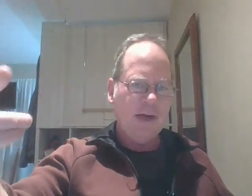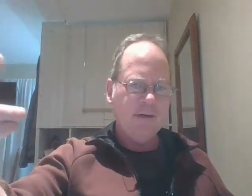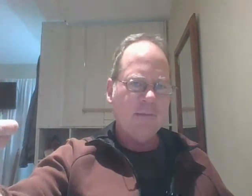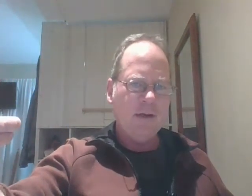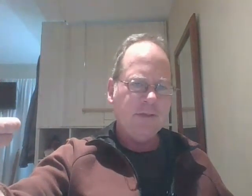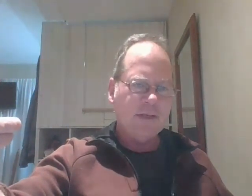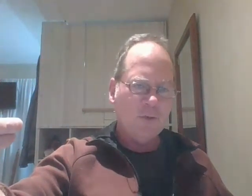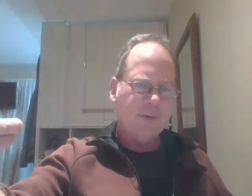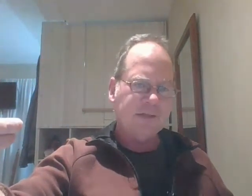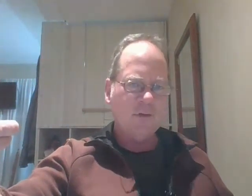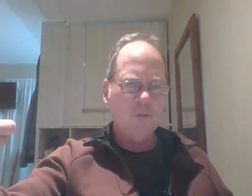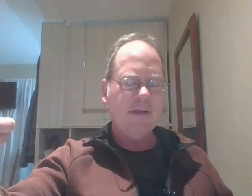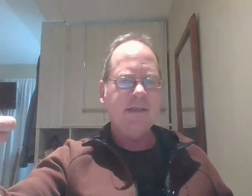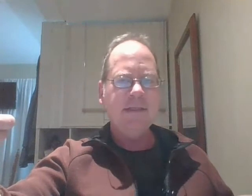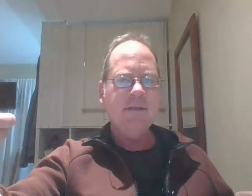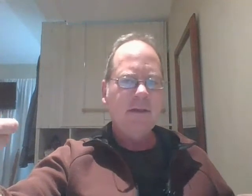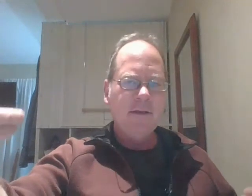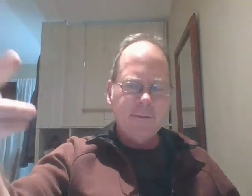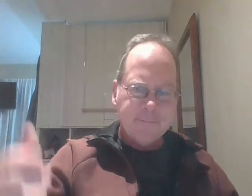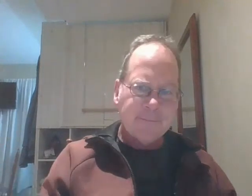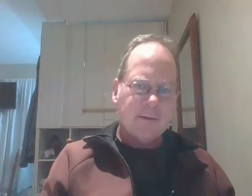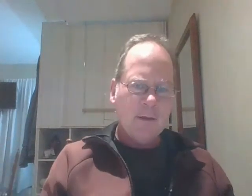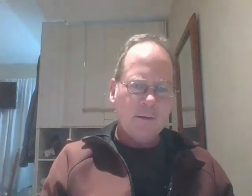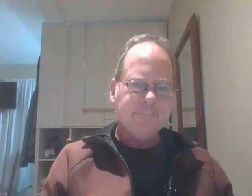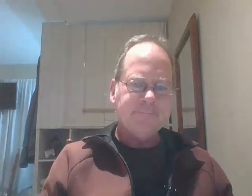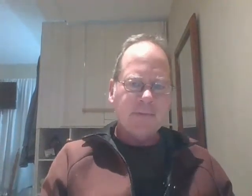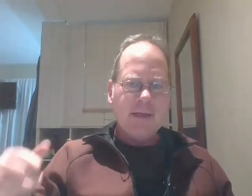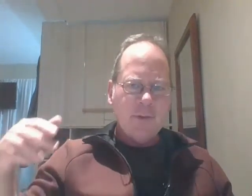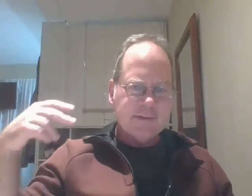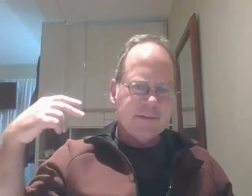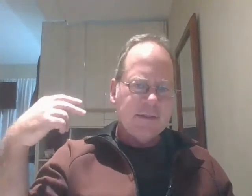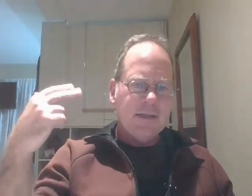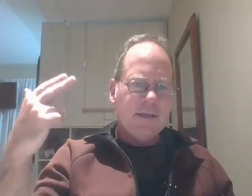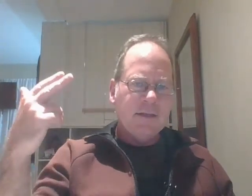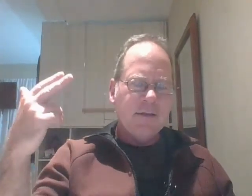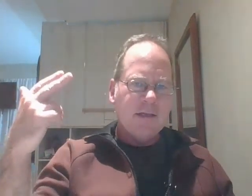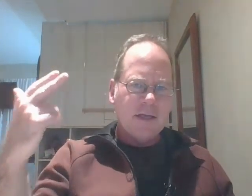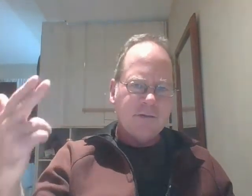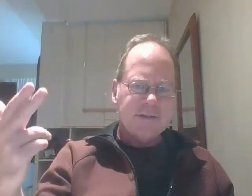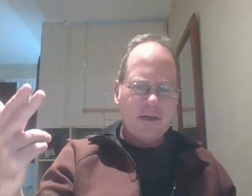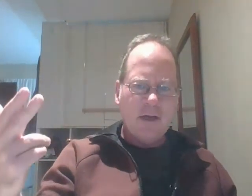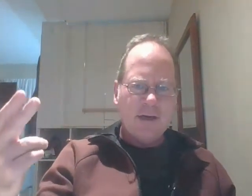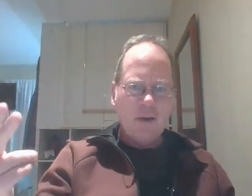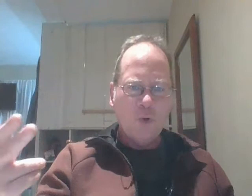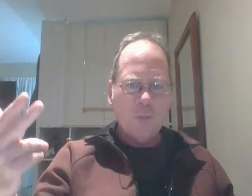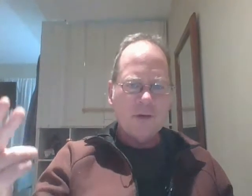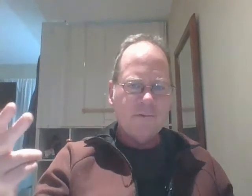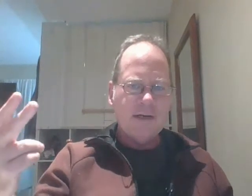hearing about it much anymore because of covet 19. um anyways the countries are now more and more divided in the